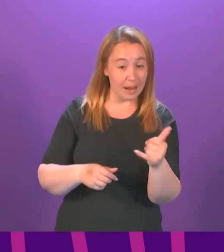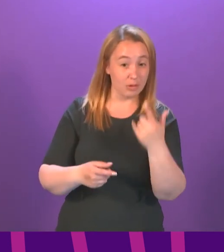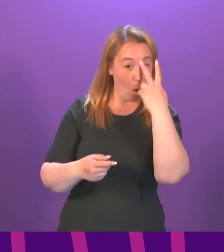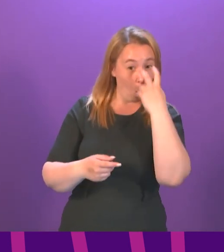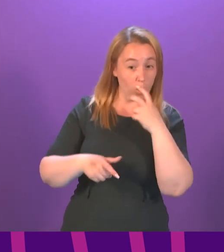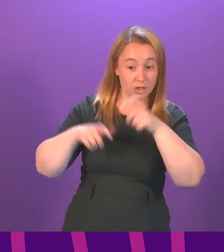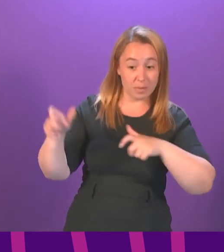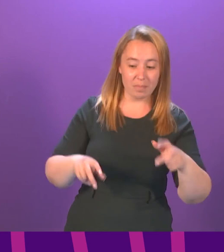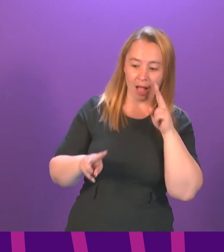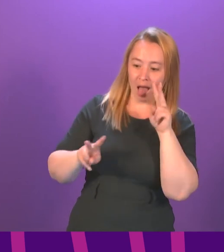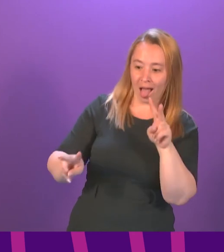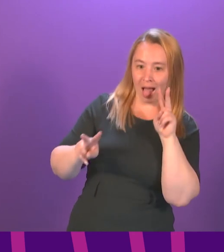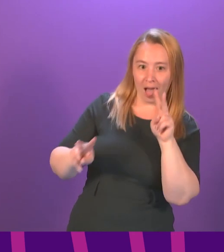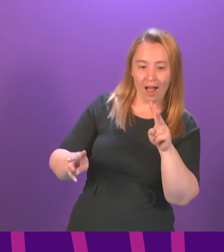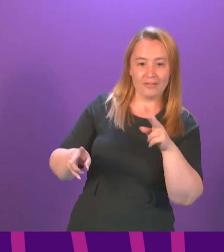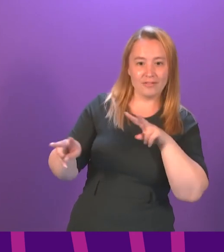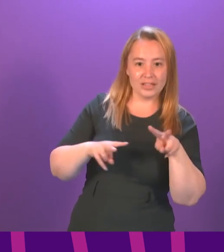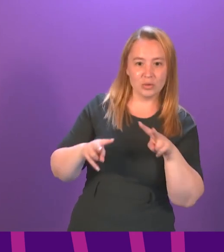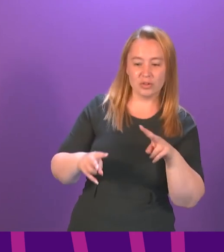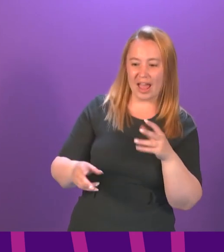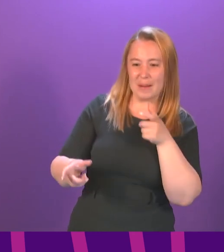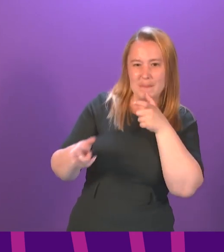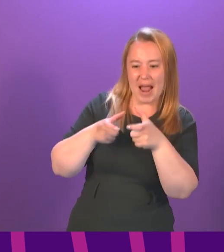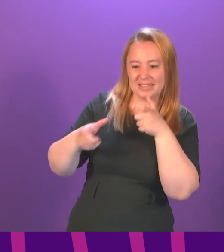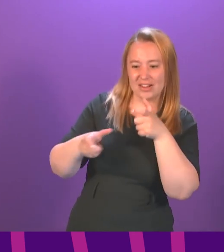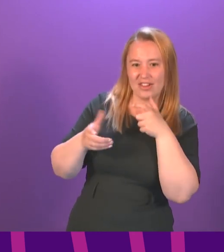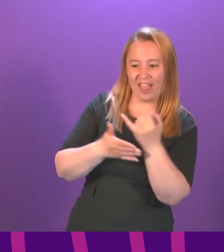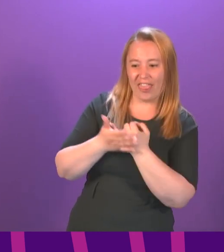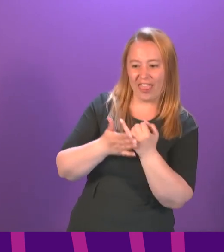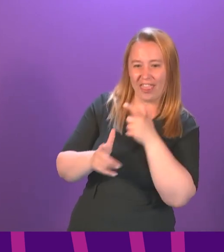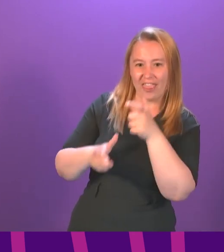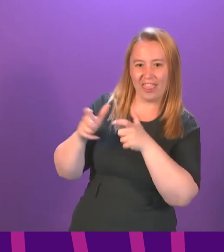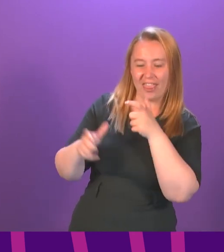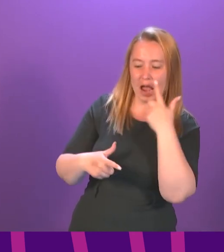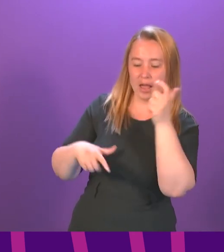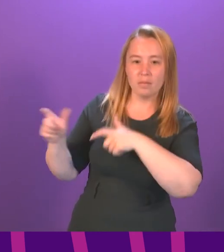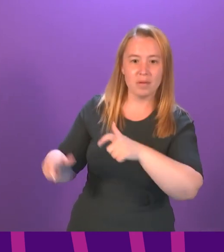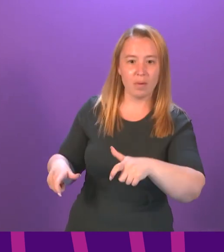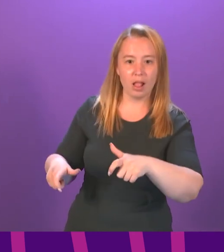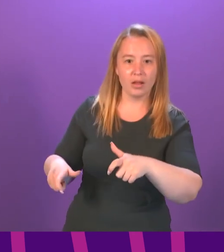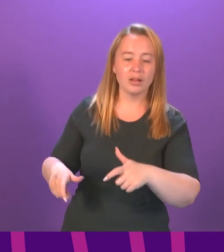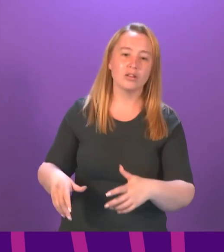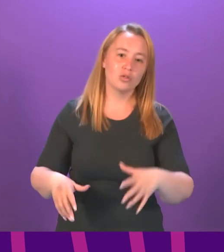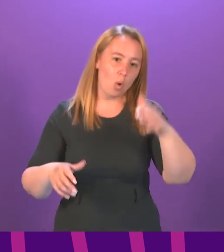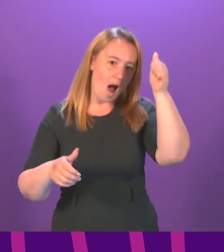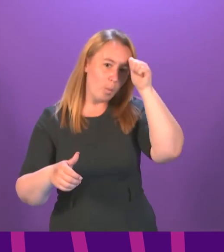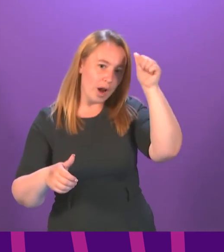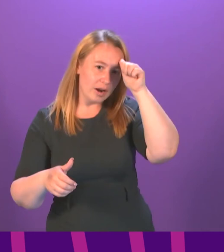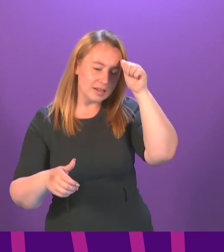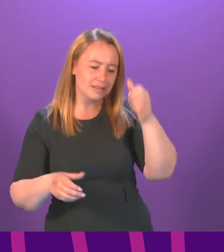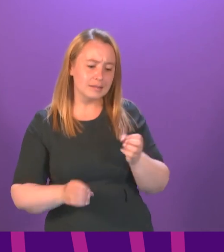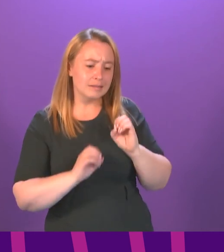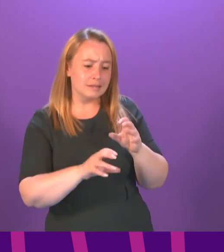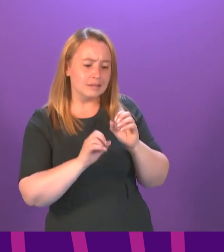app, sending young curators explicit messages. So I ask the Government what they are doing to increase awareness amongst both parents